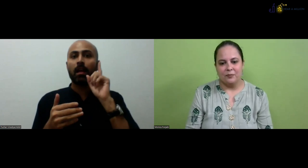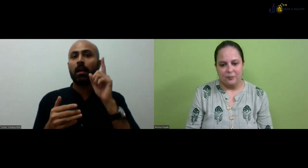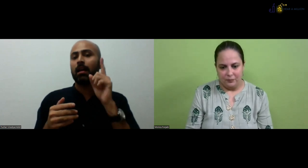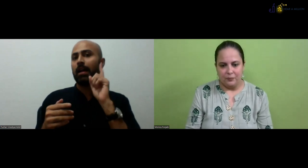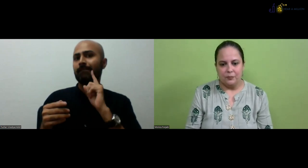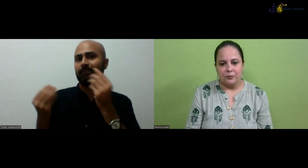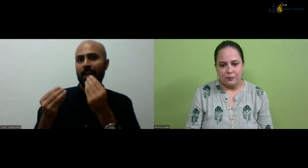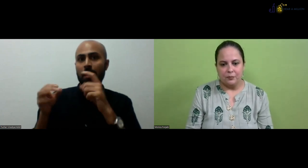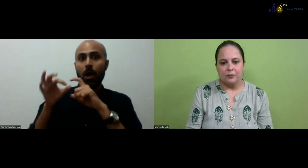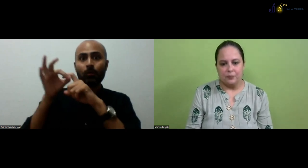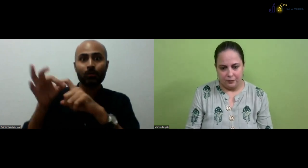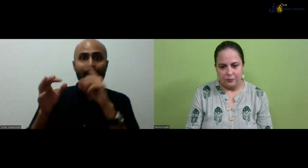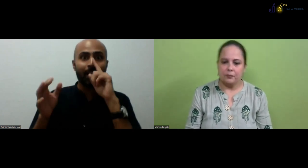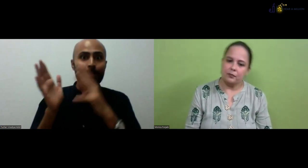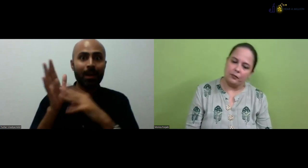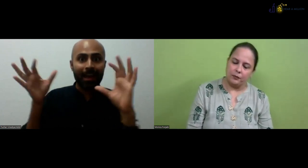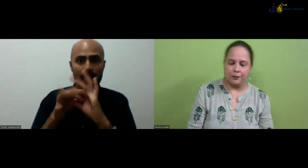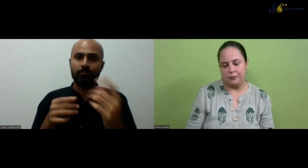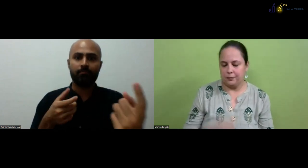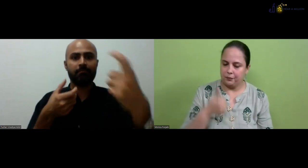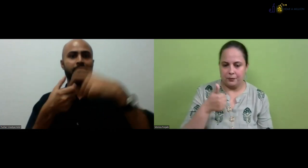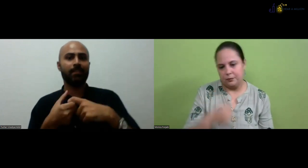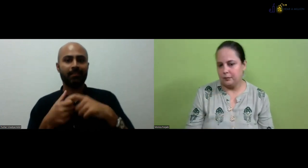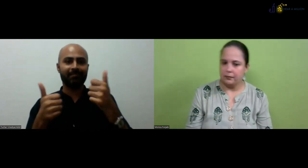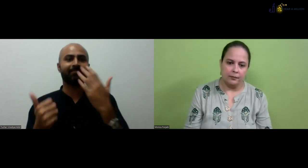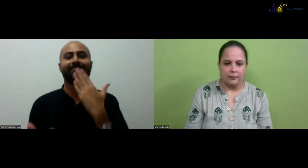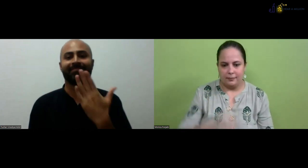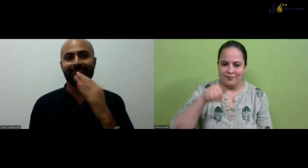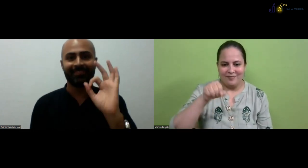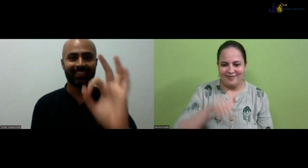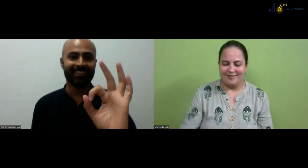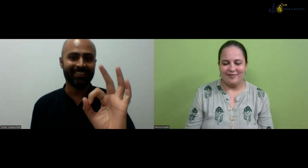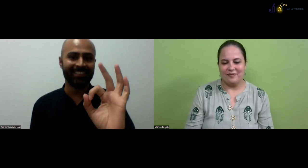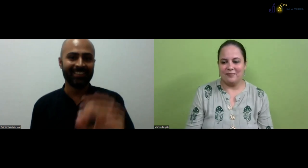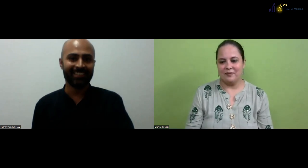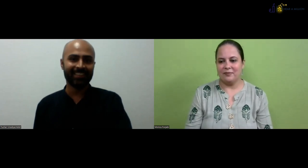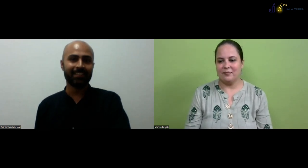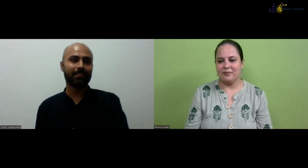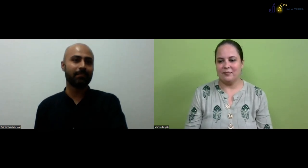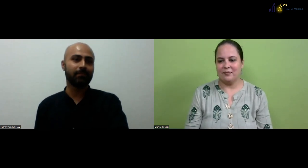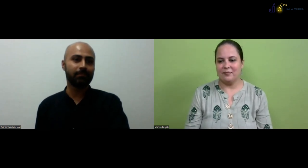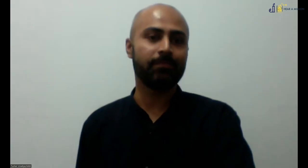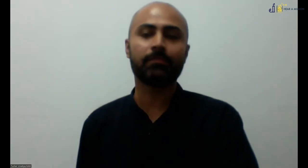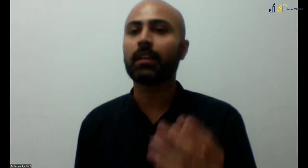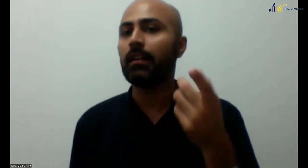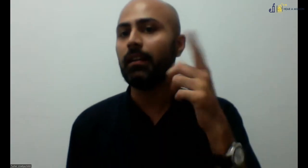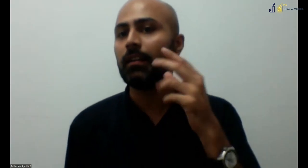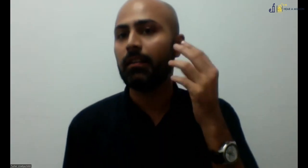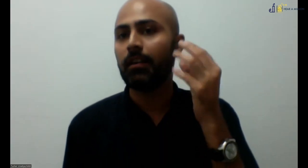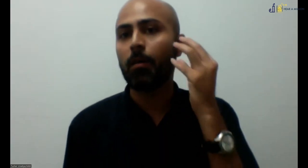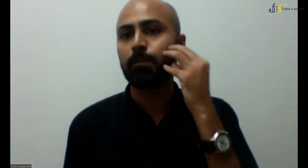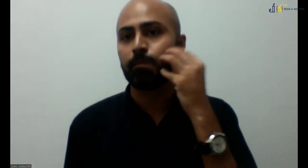Sure. Thank you so much. That's really nice. I'm sure there'll be more questions and we'll ask you please to share your opinions later.